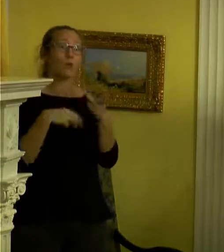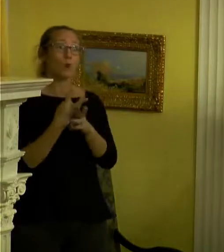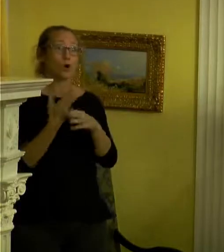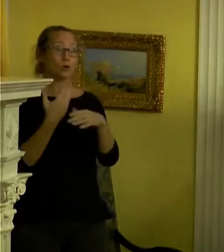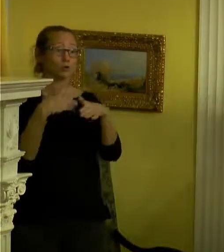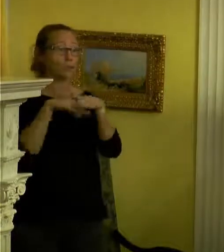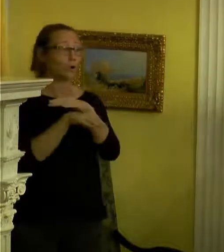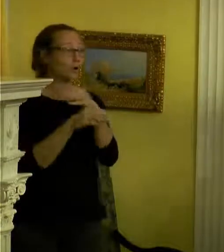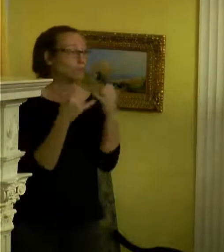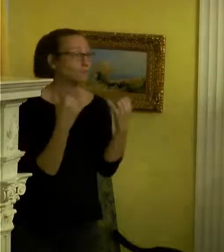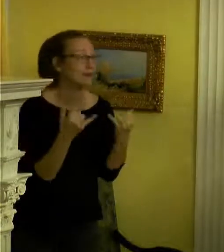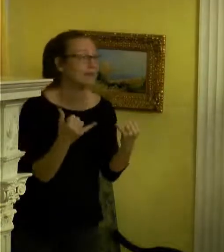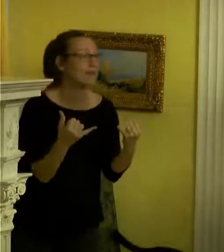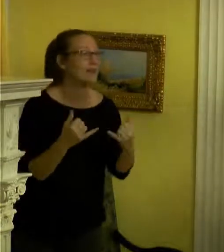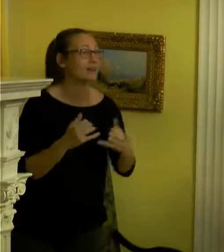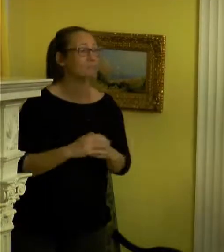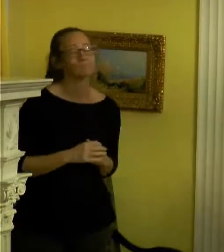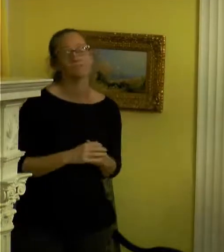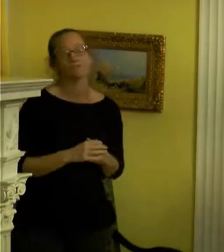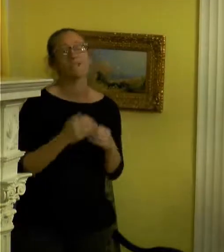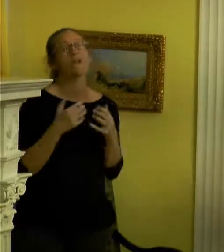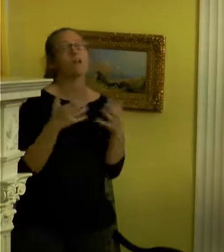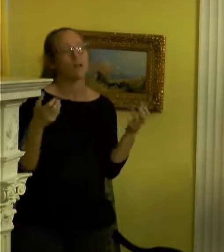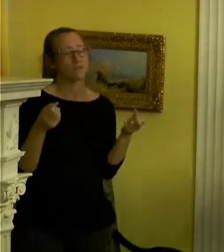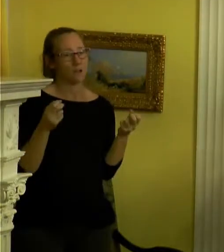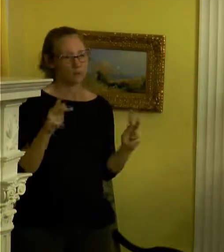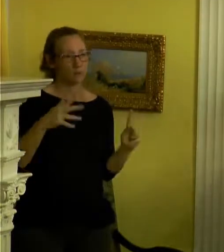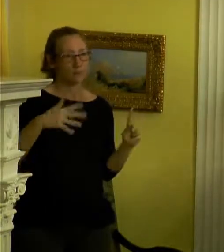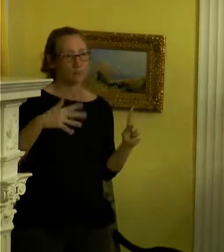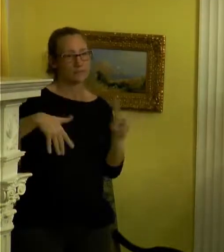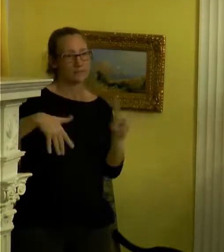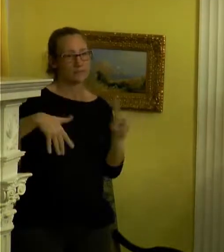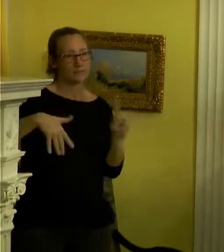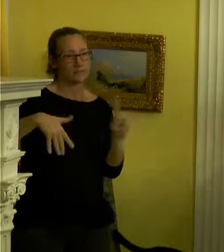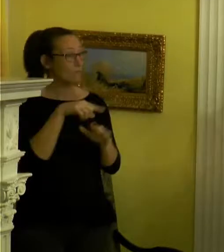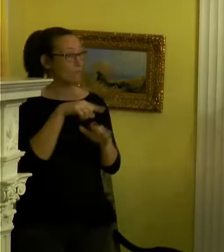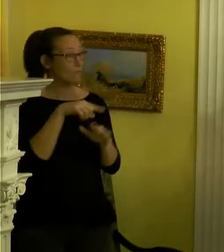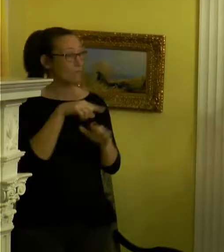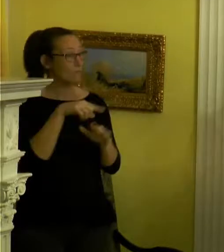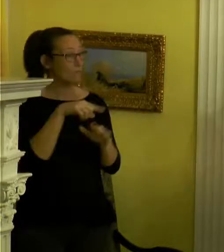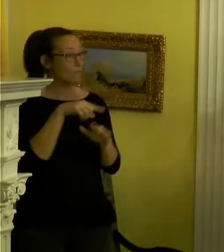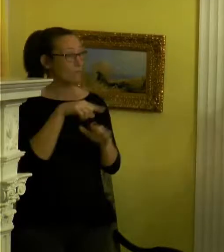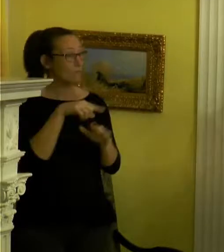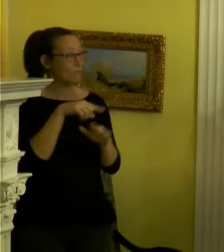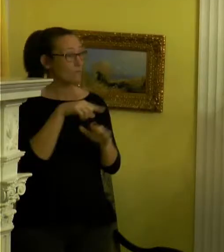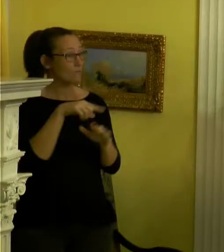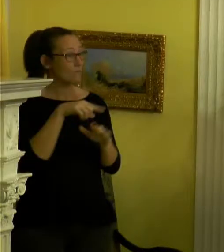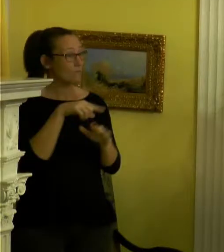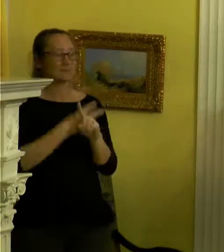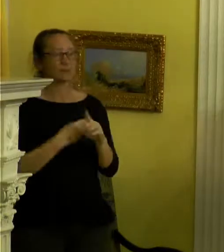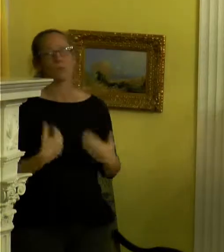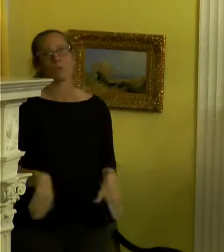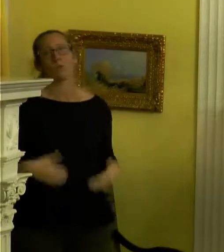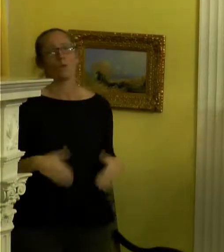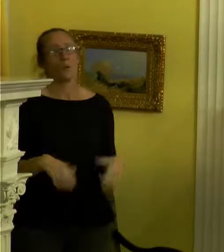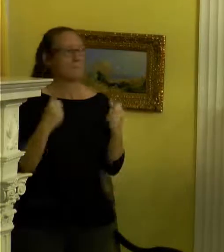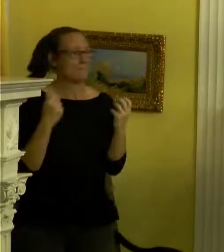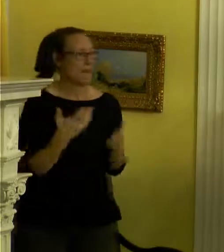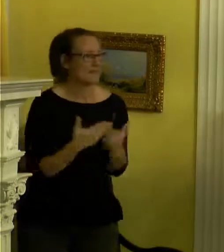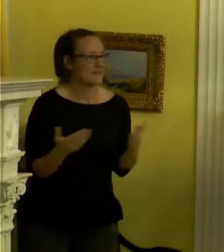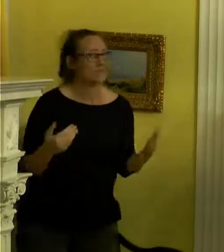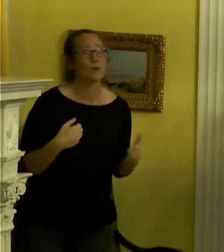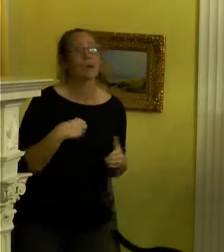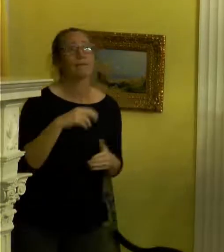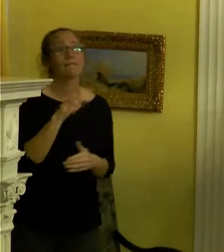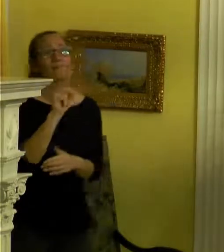now, there's nothing but space and opportunity. Like, all of y'all could be, like, millionaires in, like, six months. There's so many things. You have, like, oh, you got